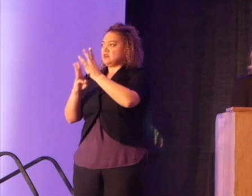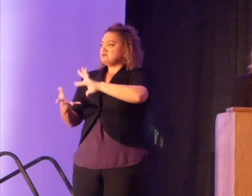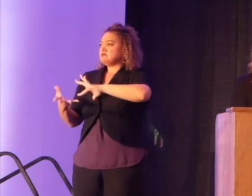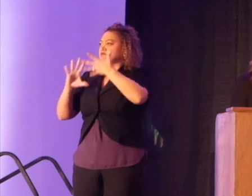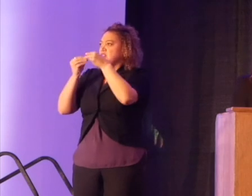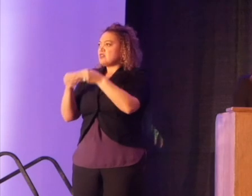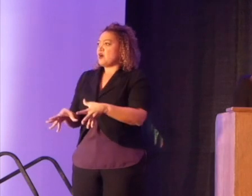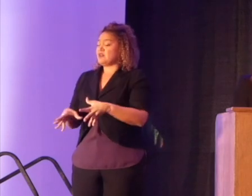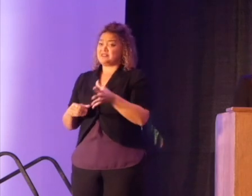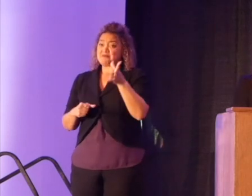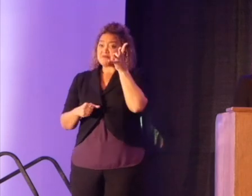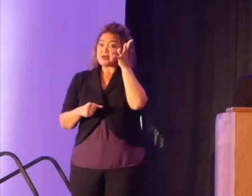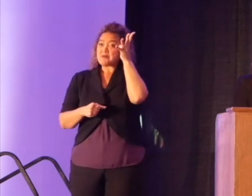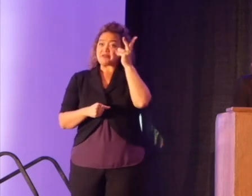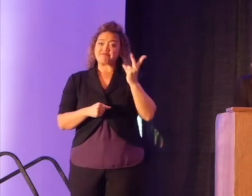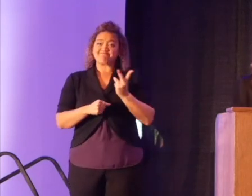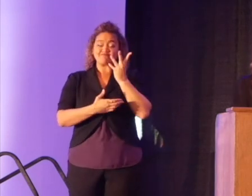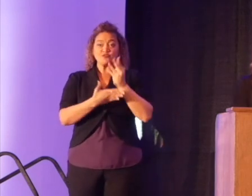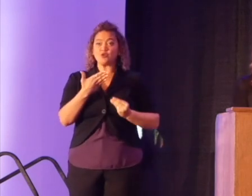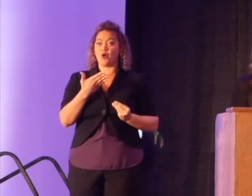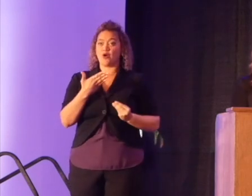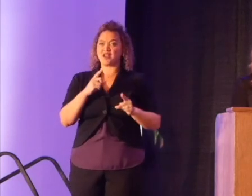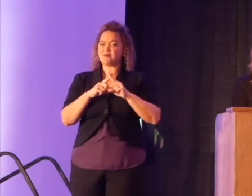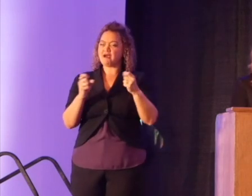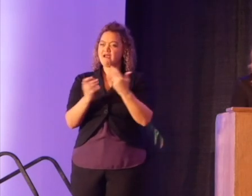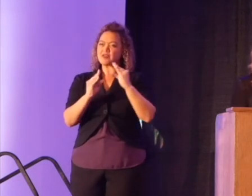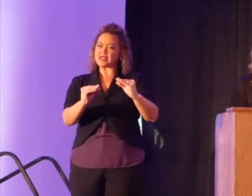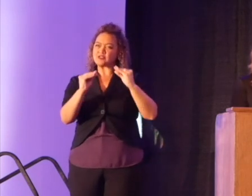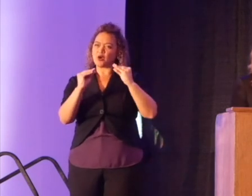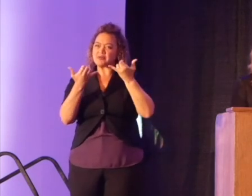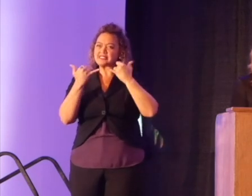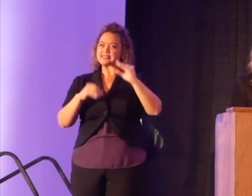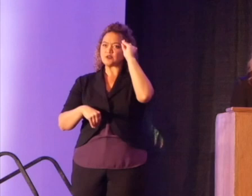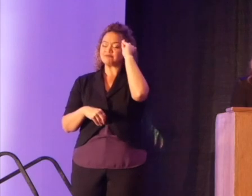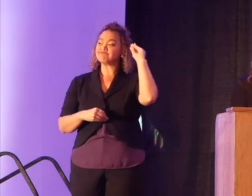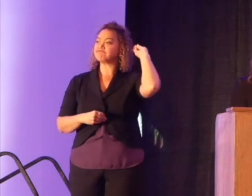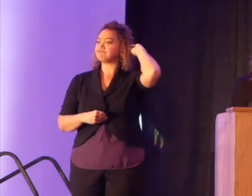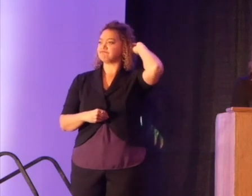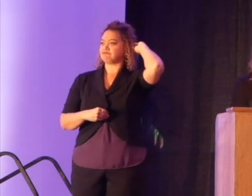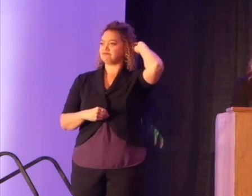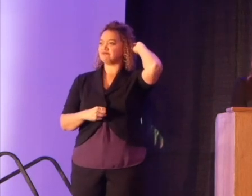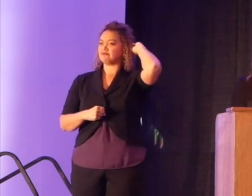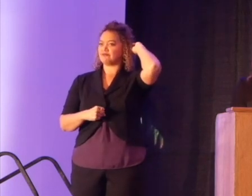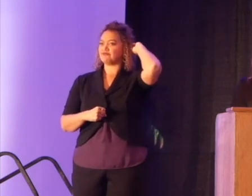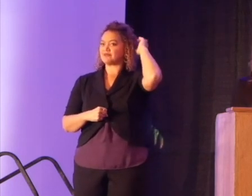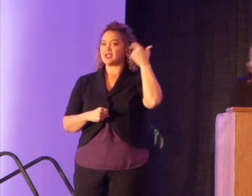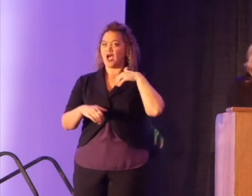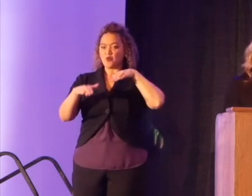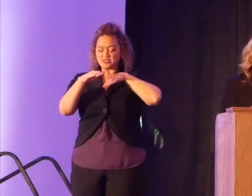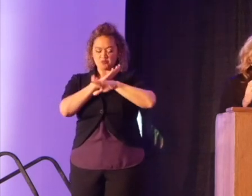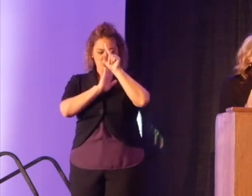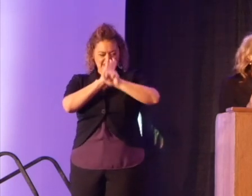They are no longer here, but their lessons remain. I was born to a time of